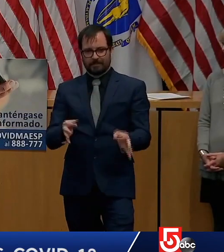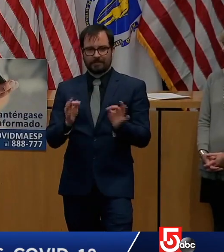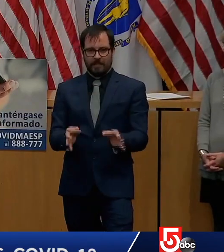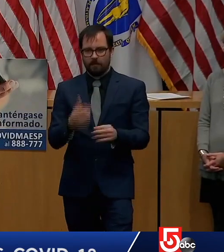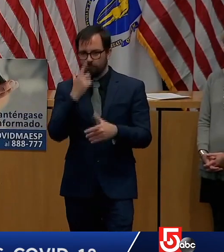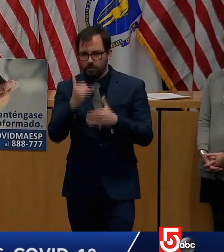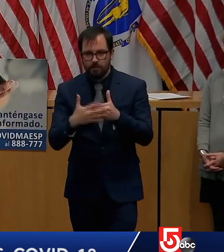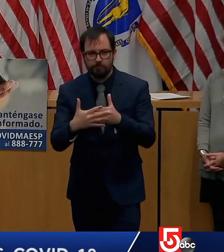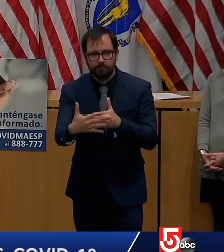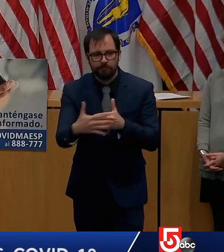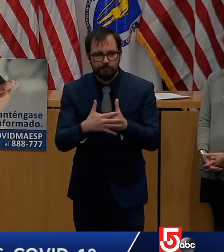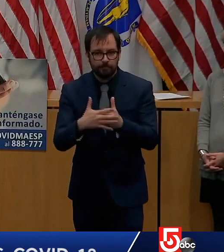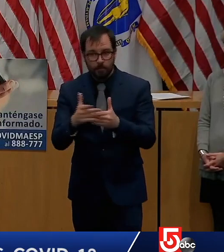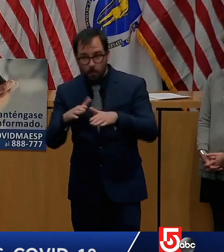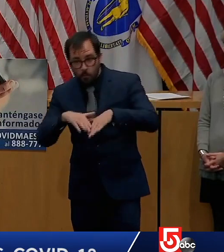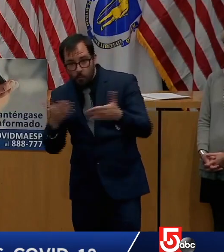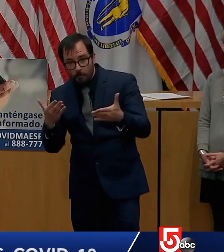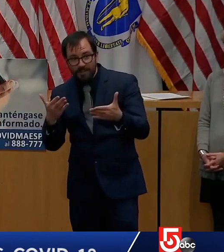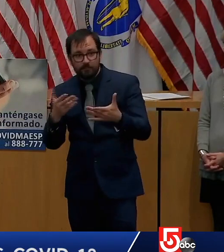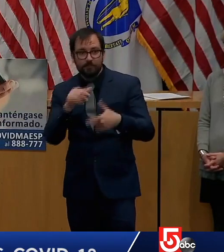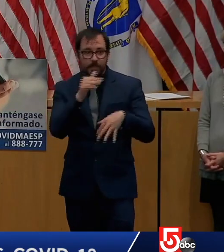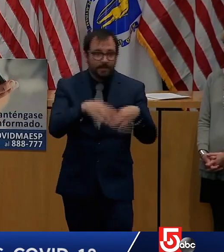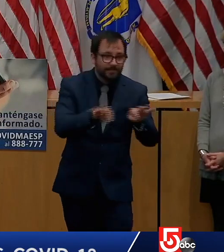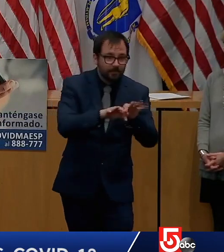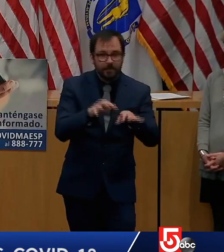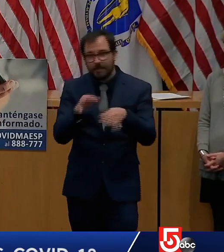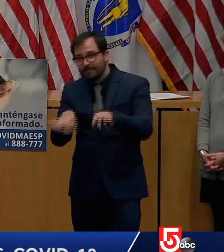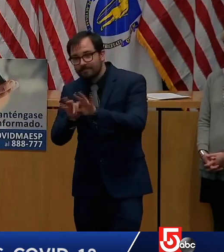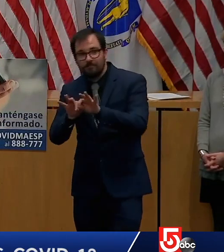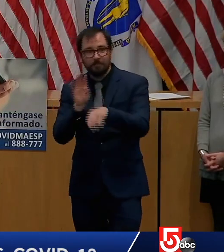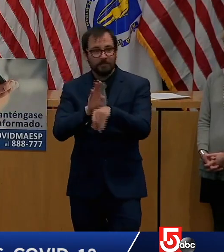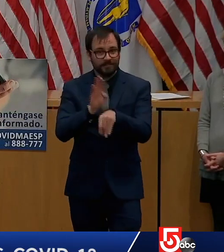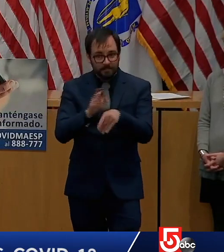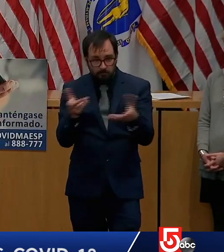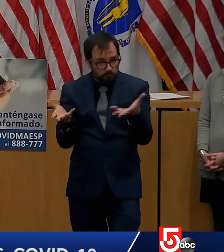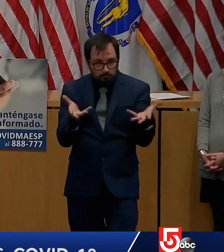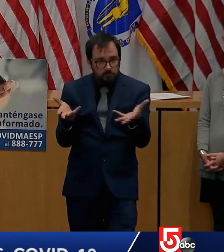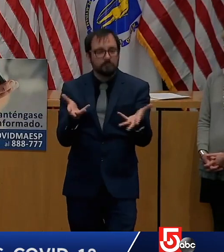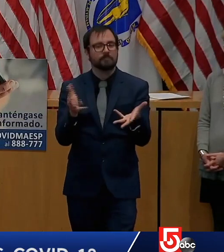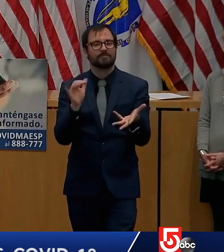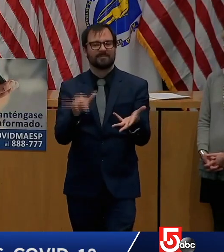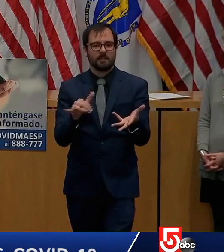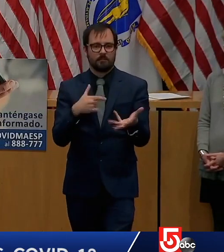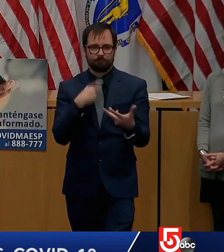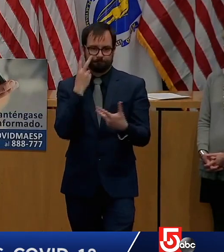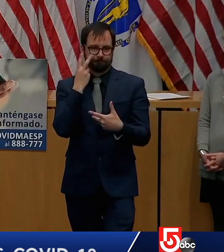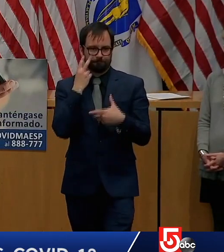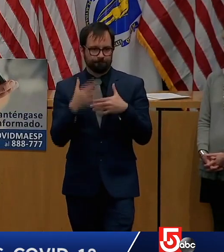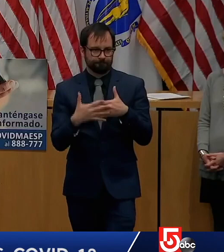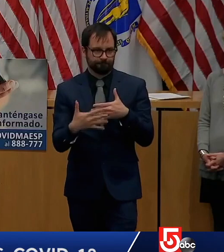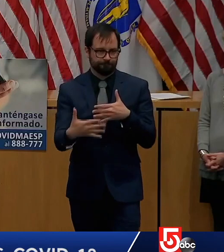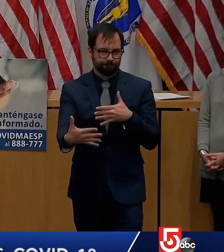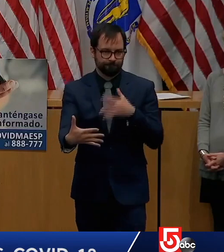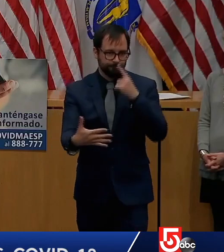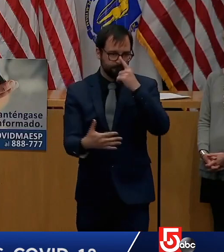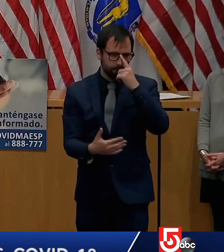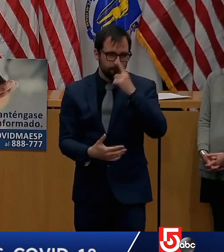next. I do think what happens next is going to be more about guidelines and rules and